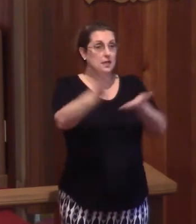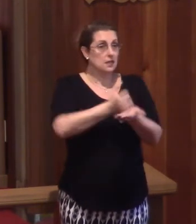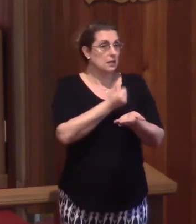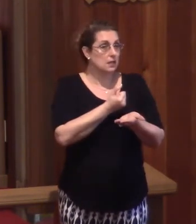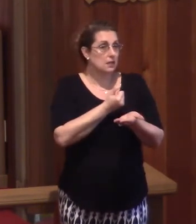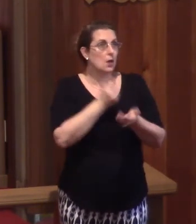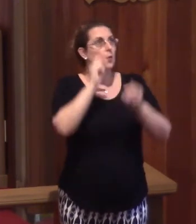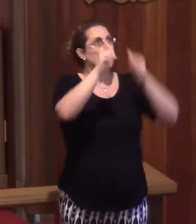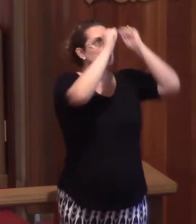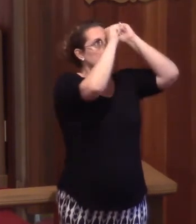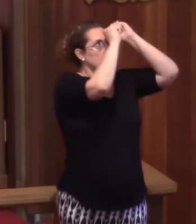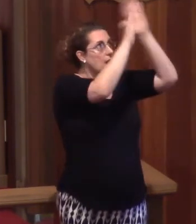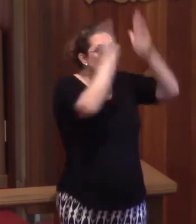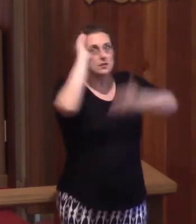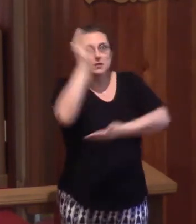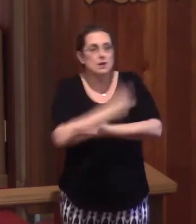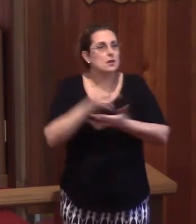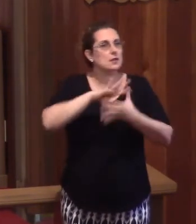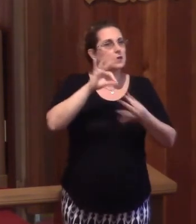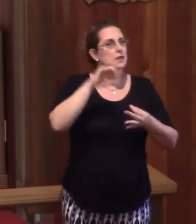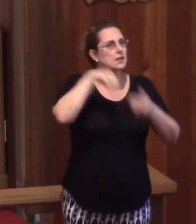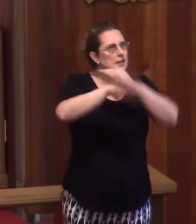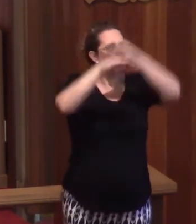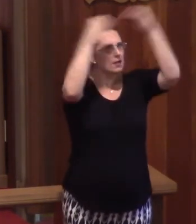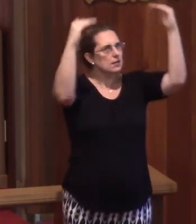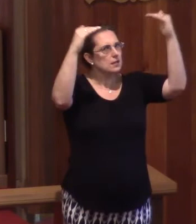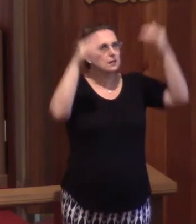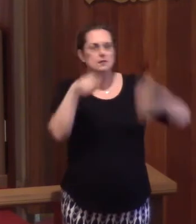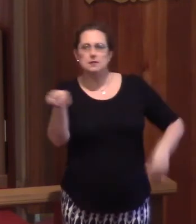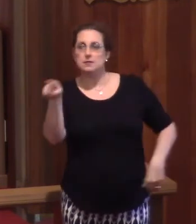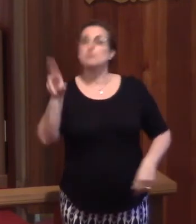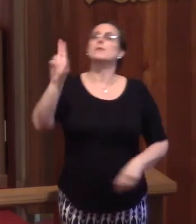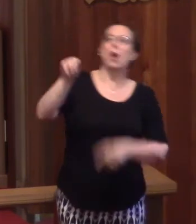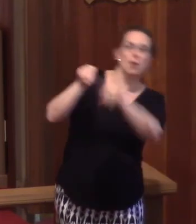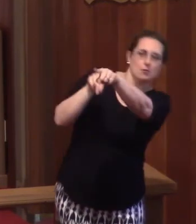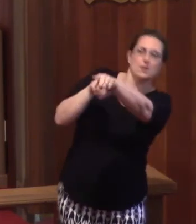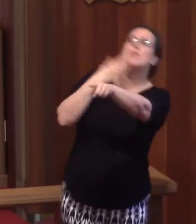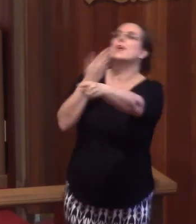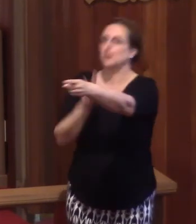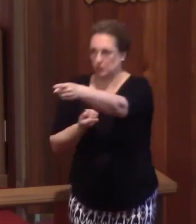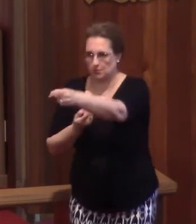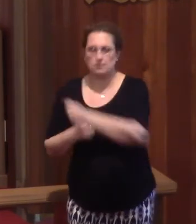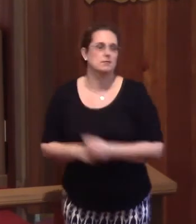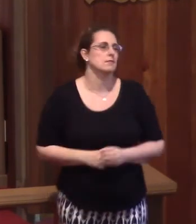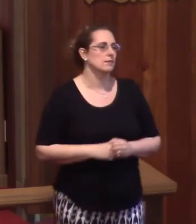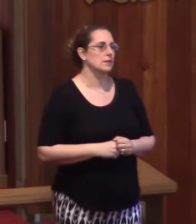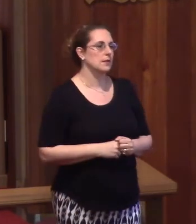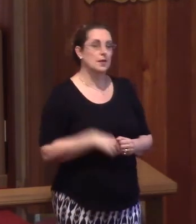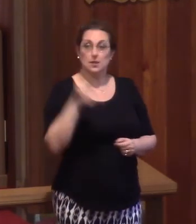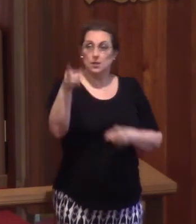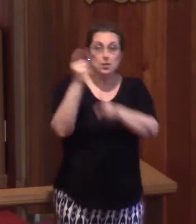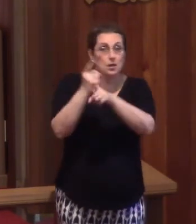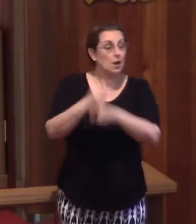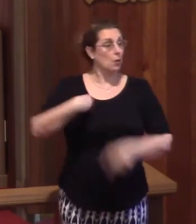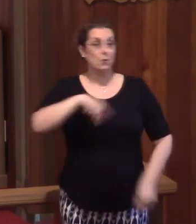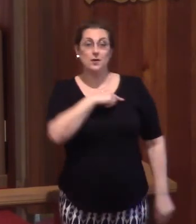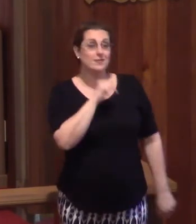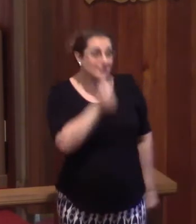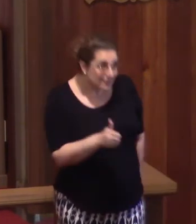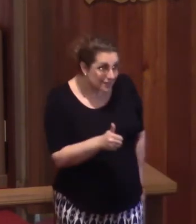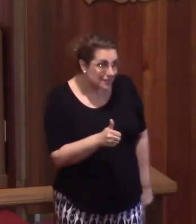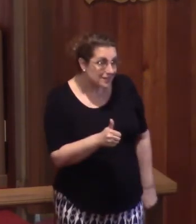Christ, The Father, Son, and Holy Spirit in heaven? No. Of course. Thank you, sir. You're right. We have not.